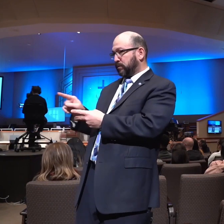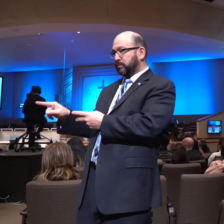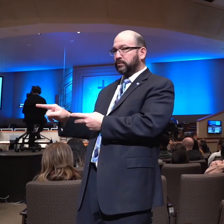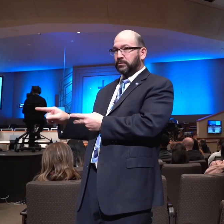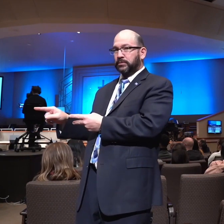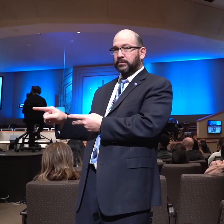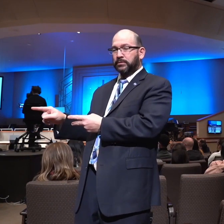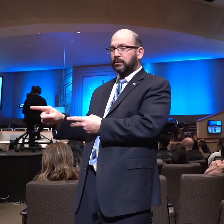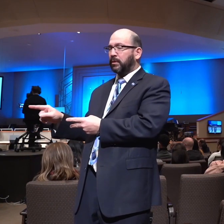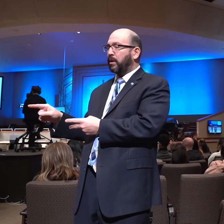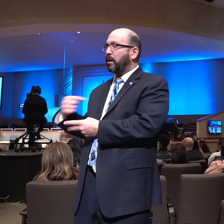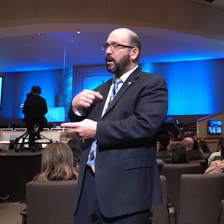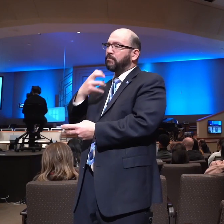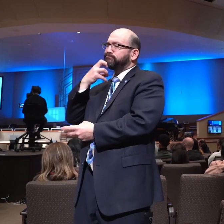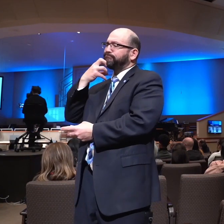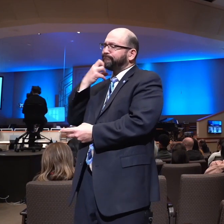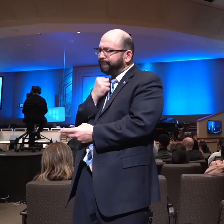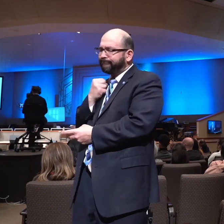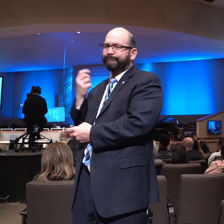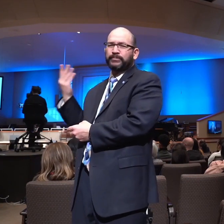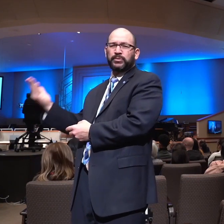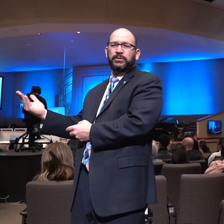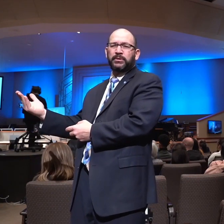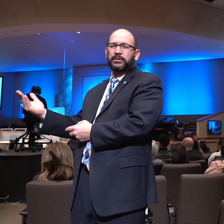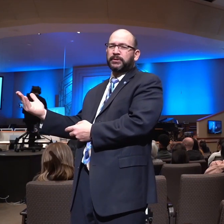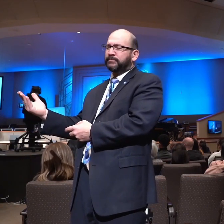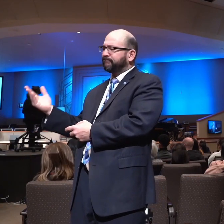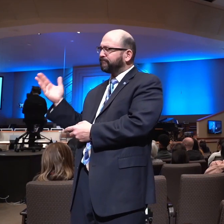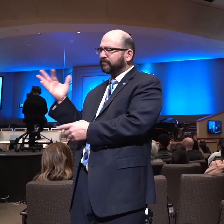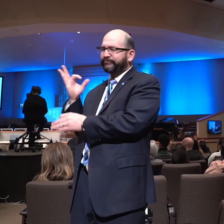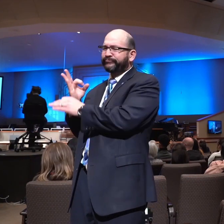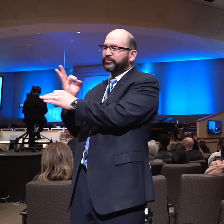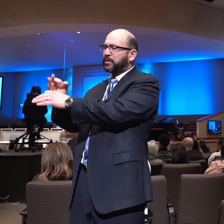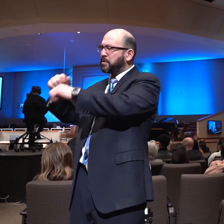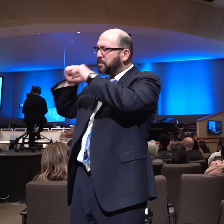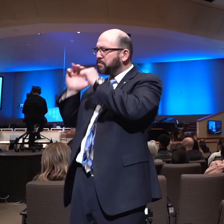life. She's been such a faithful blessing for 41 years to me.